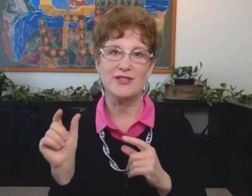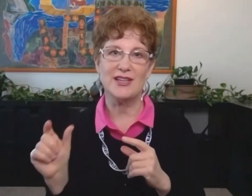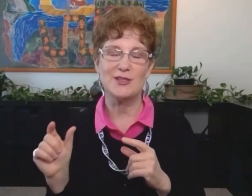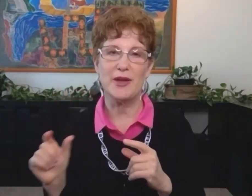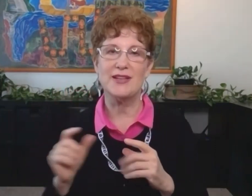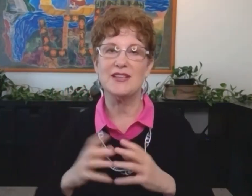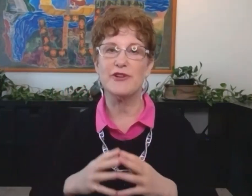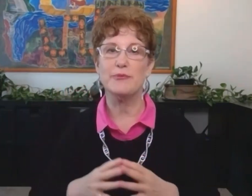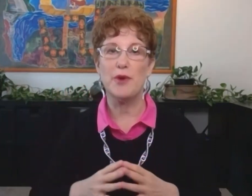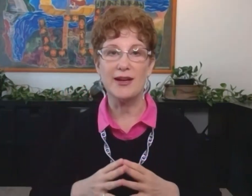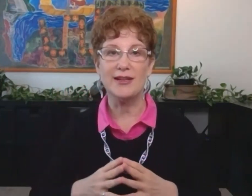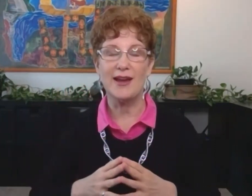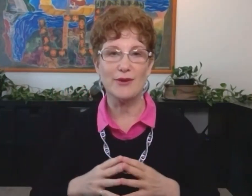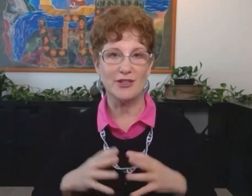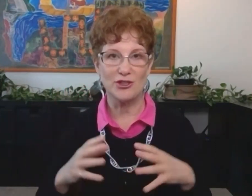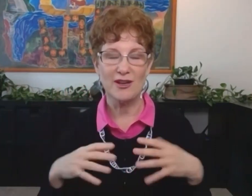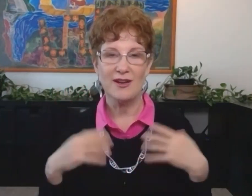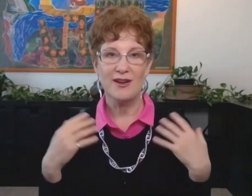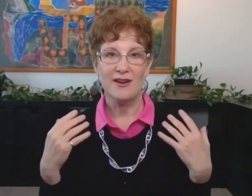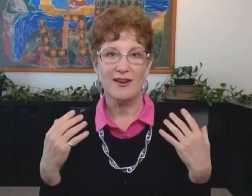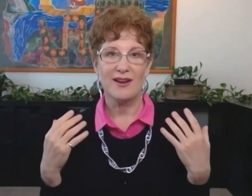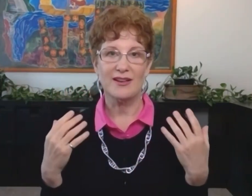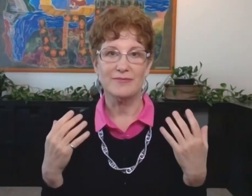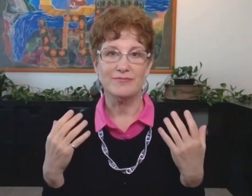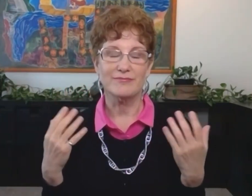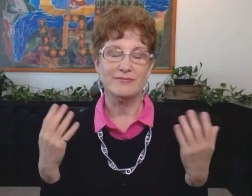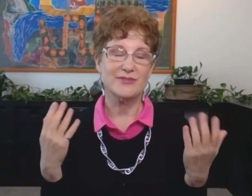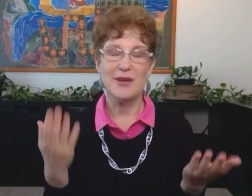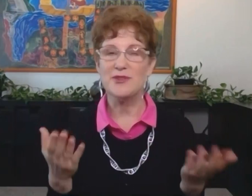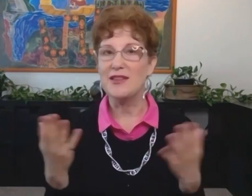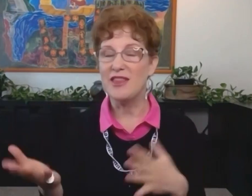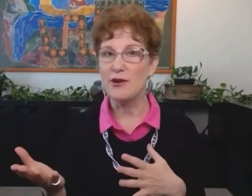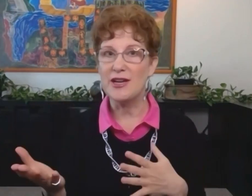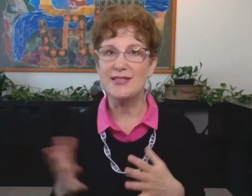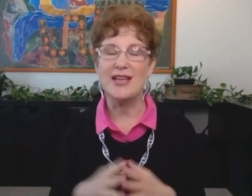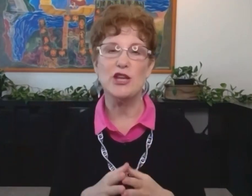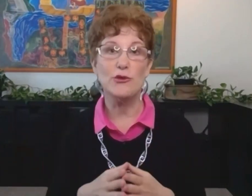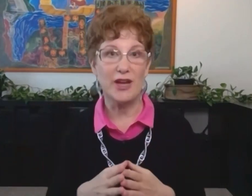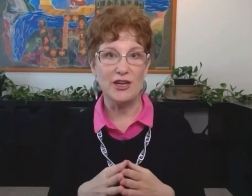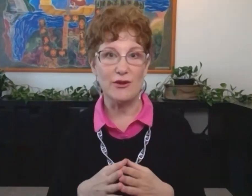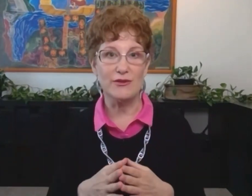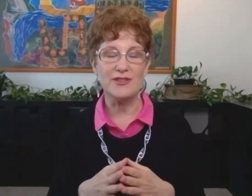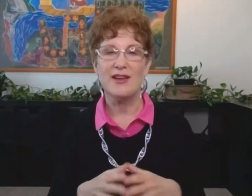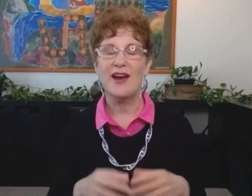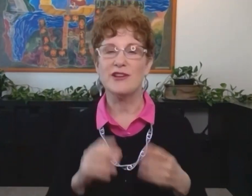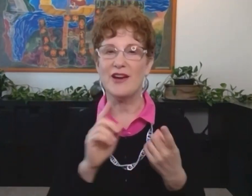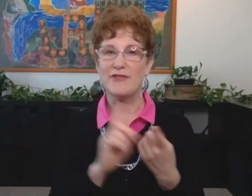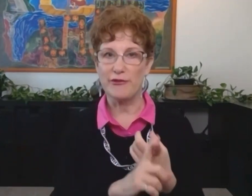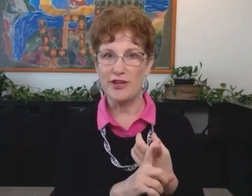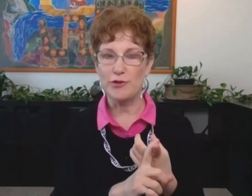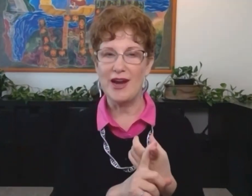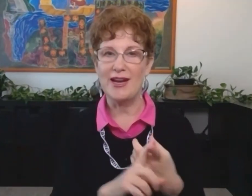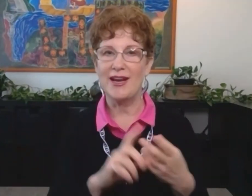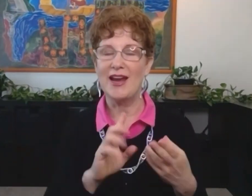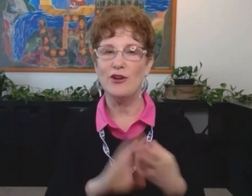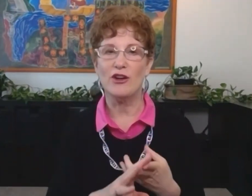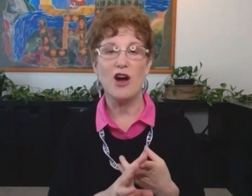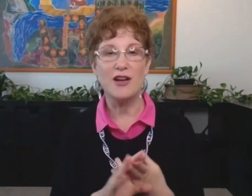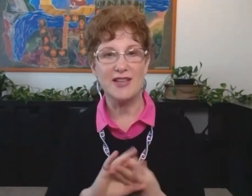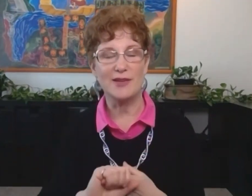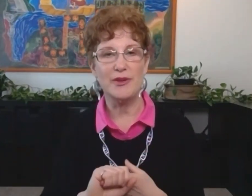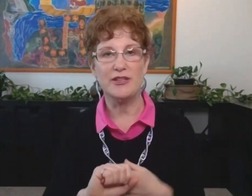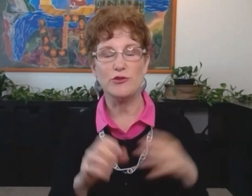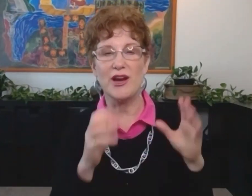short videos that explain different body language tips and theories that you can use. I also have the free training,